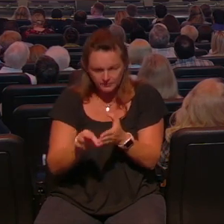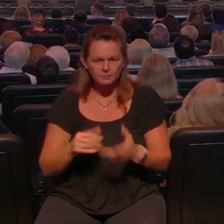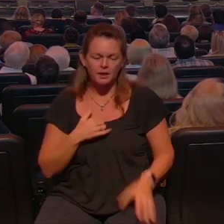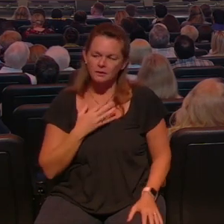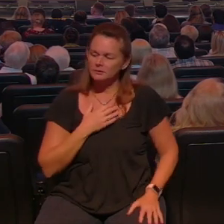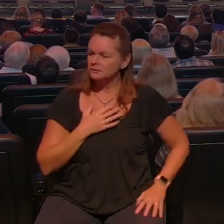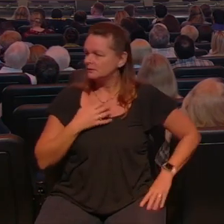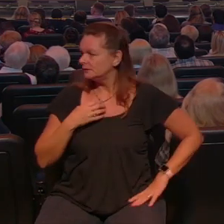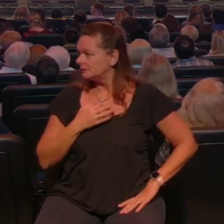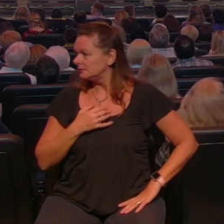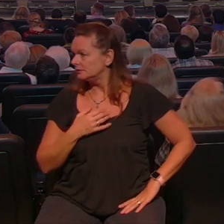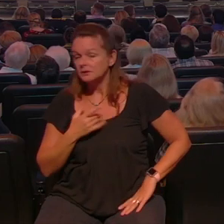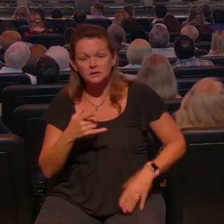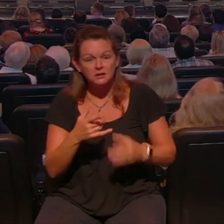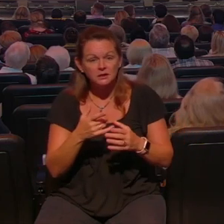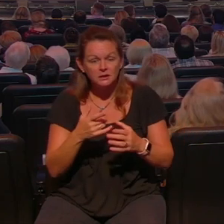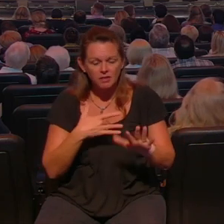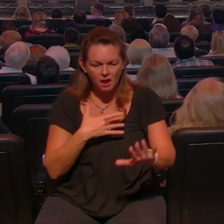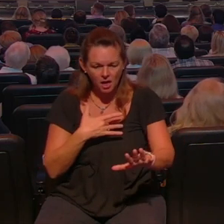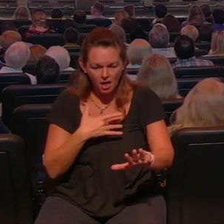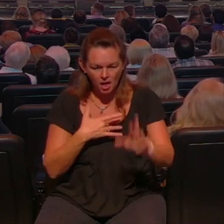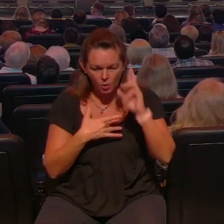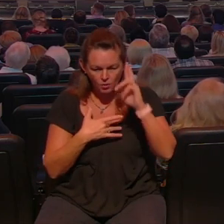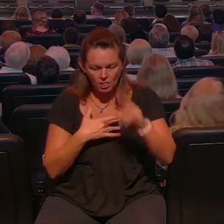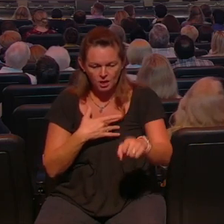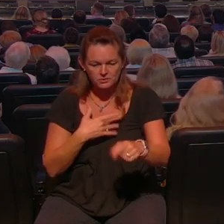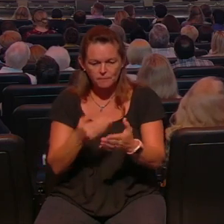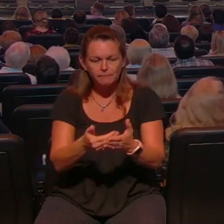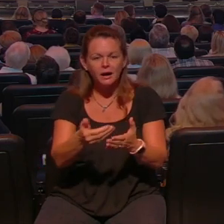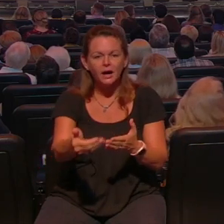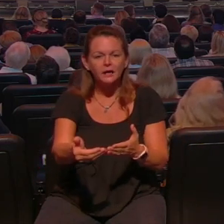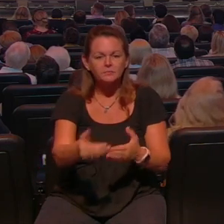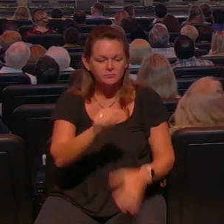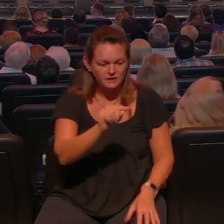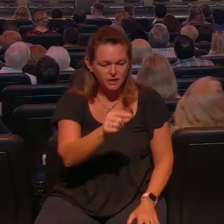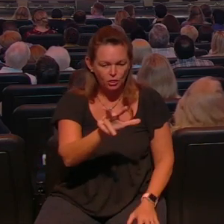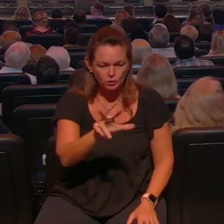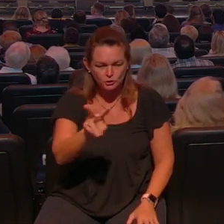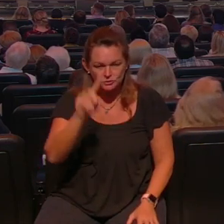I realized what she's doing and my heart broke she was buying a dollar and 32 cents of gas